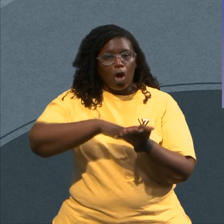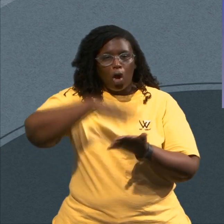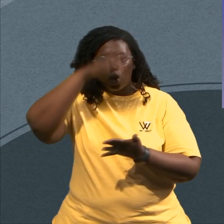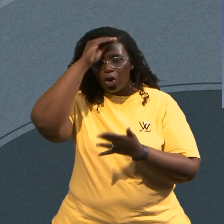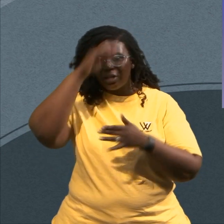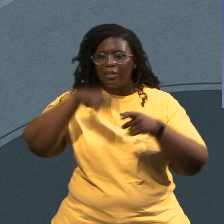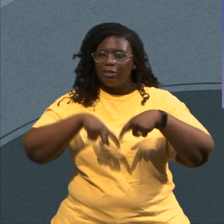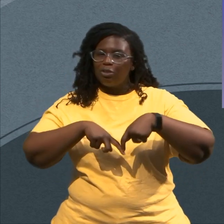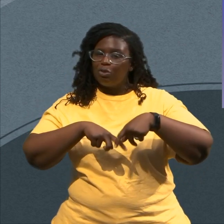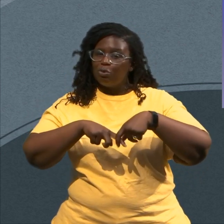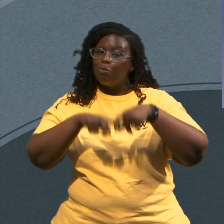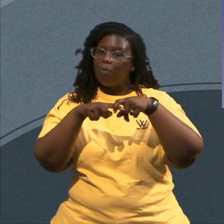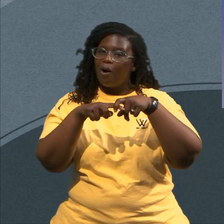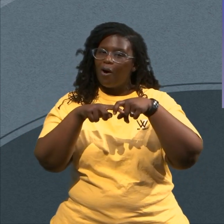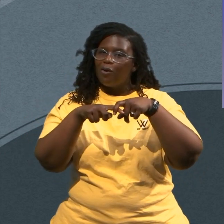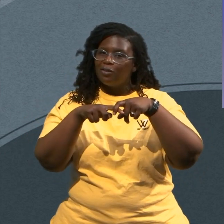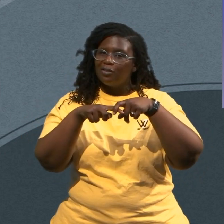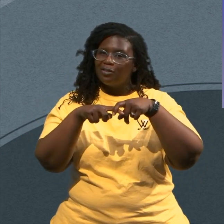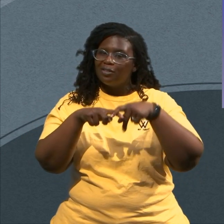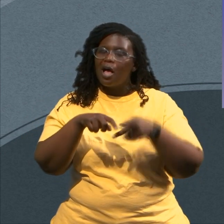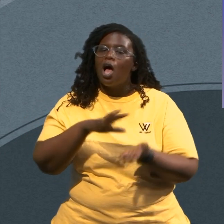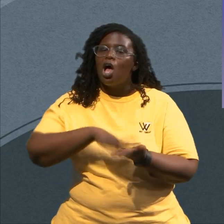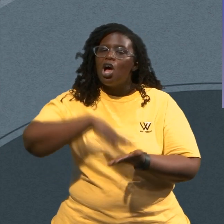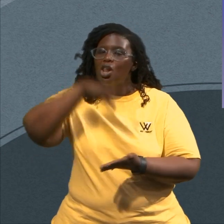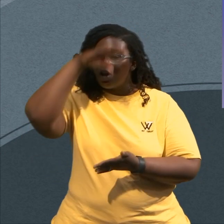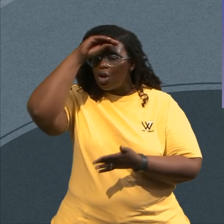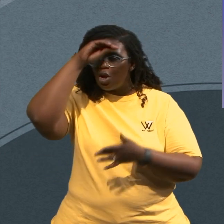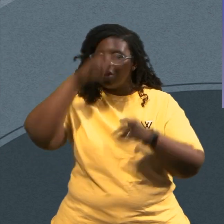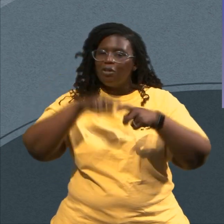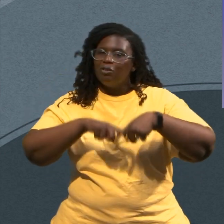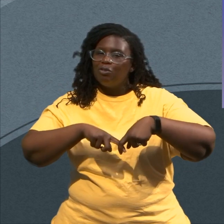Learning to hit pause